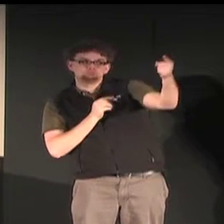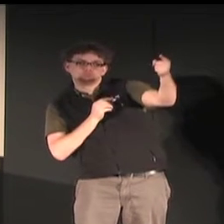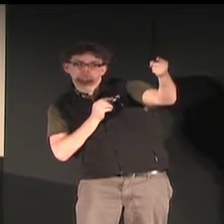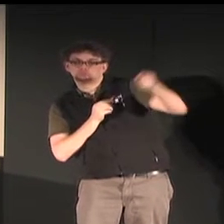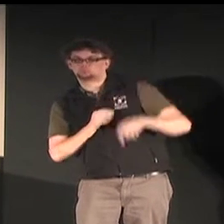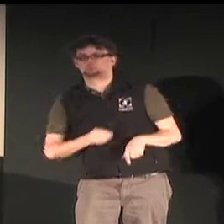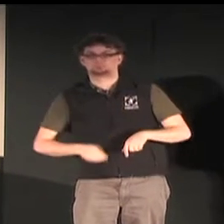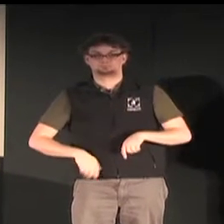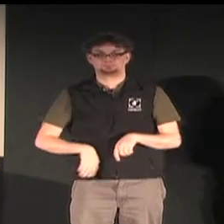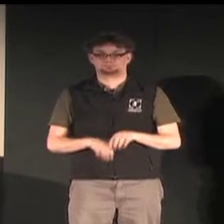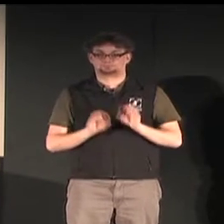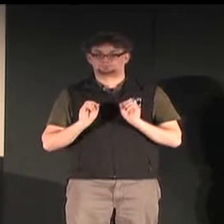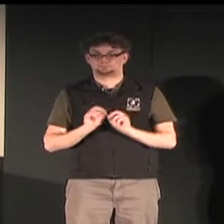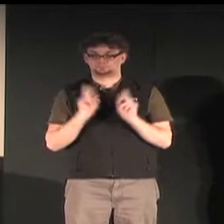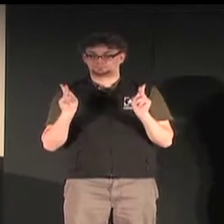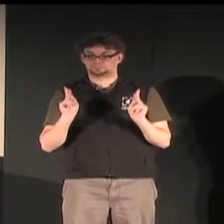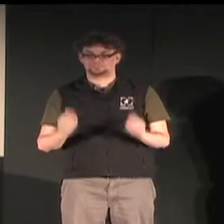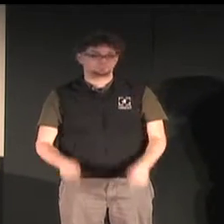through the doors. All right.